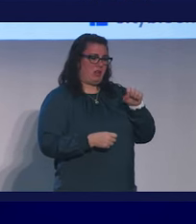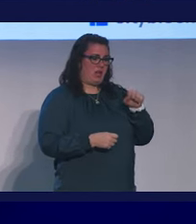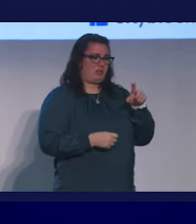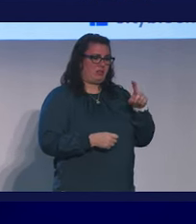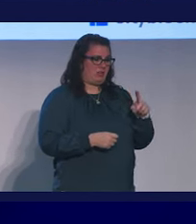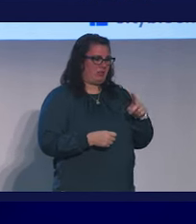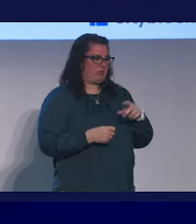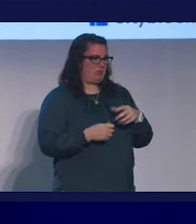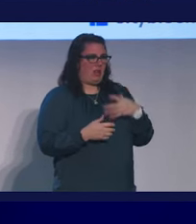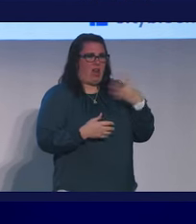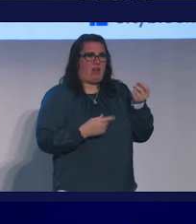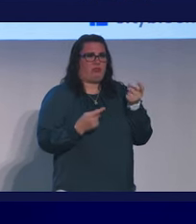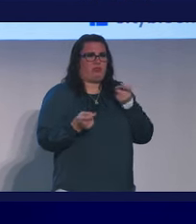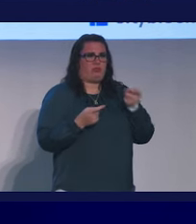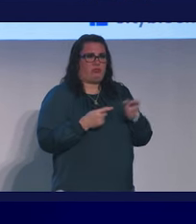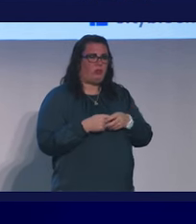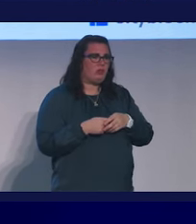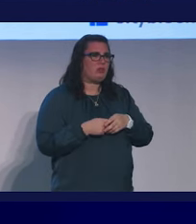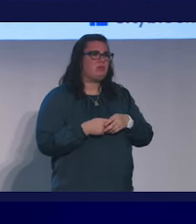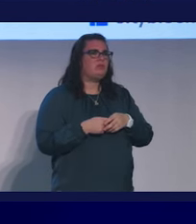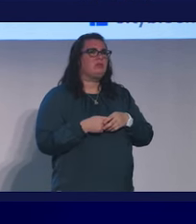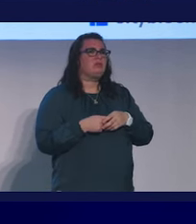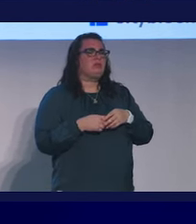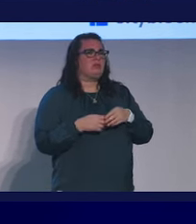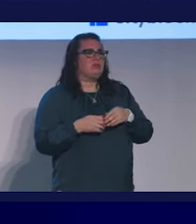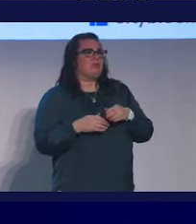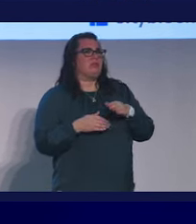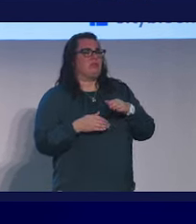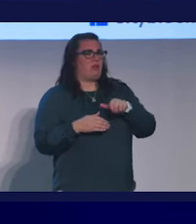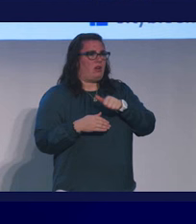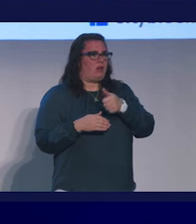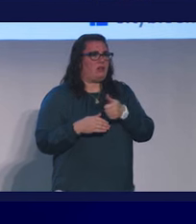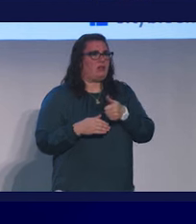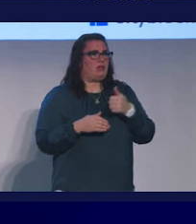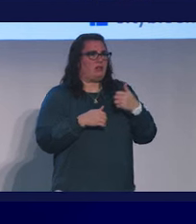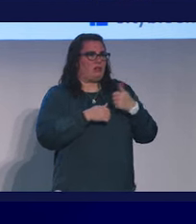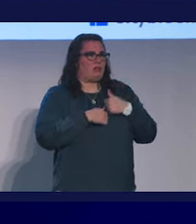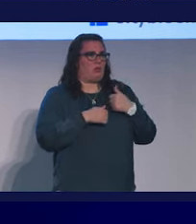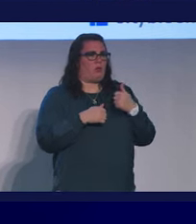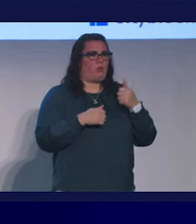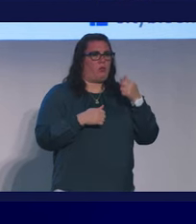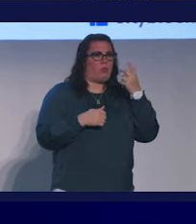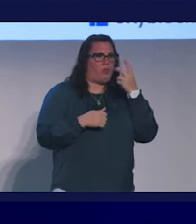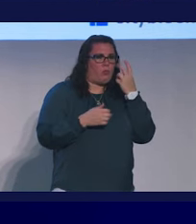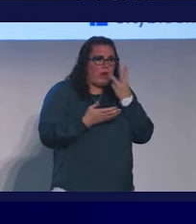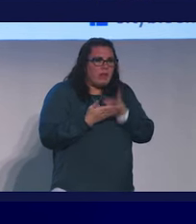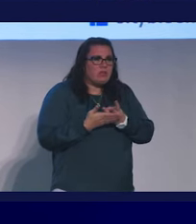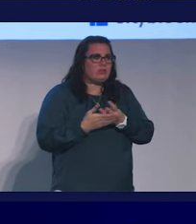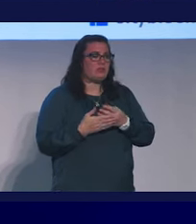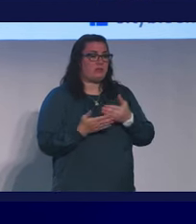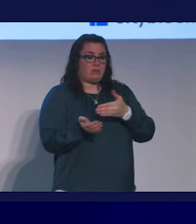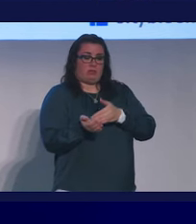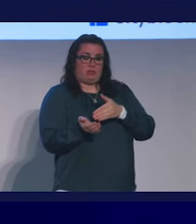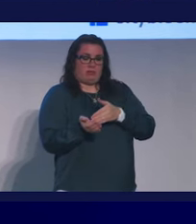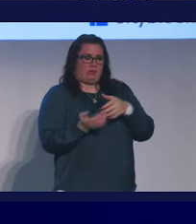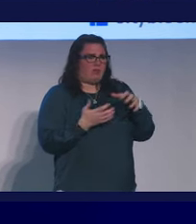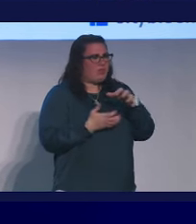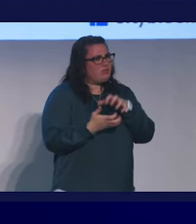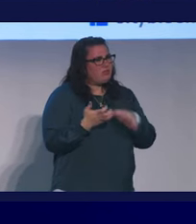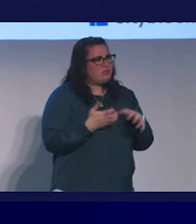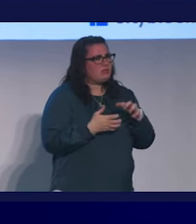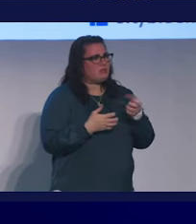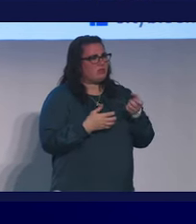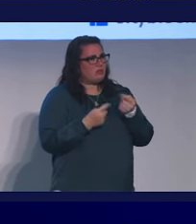out of proportion to the amount of actual violence that these soldiers had witnessed. And psychologists were starting, they were confused, they were trying to